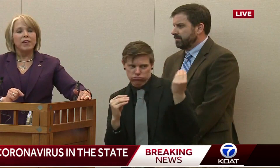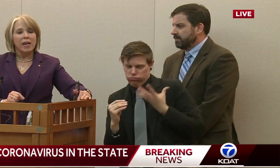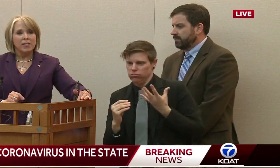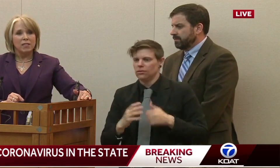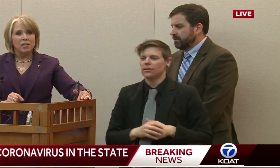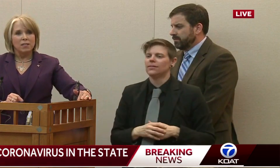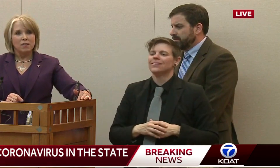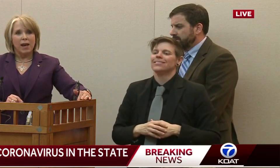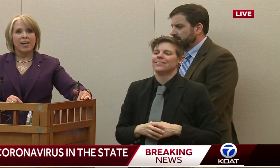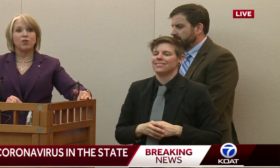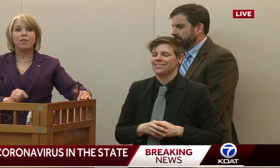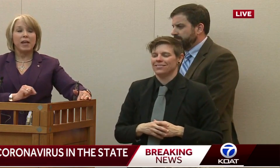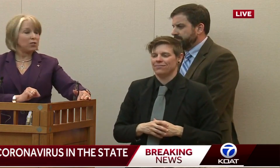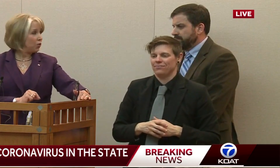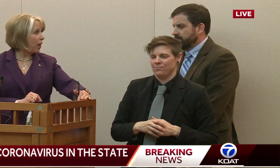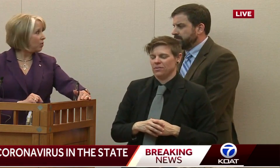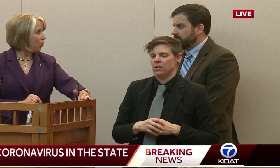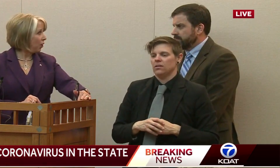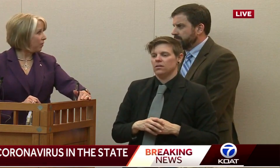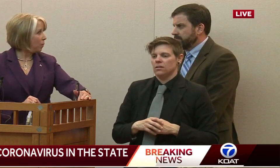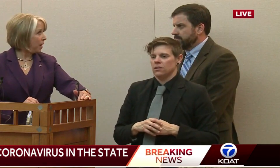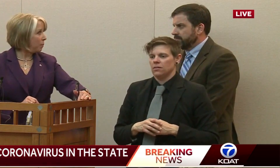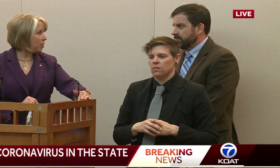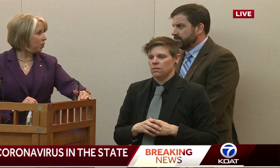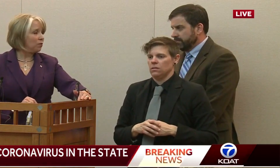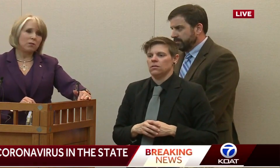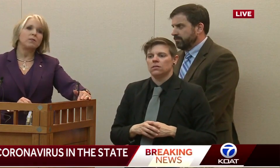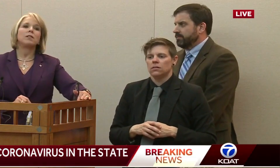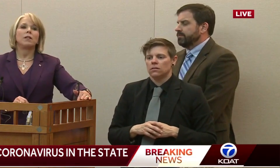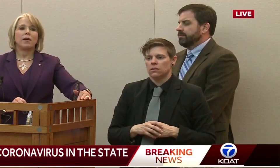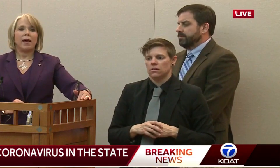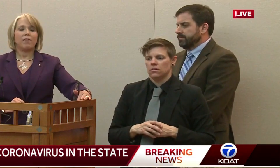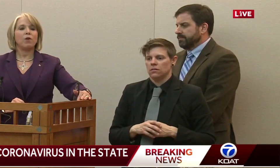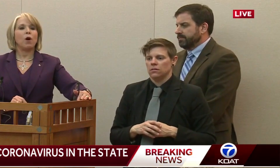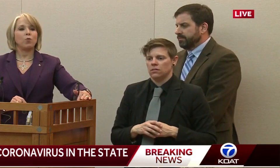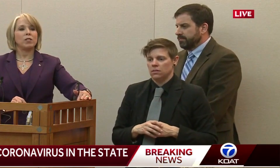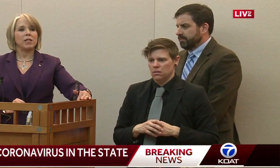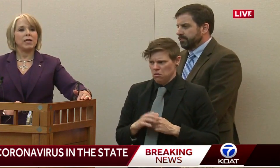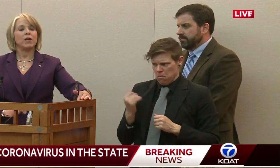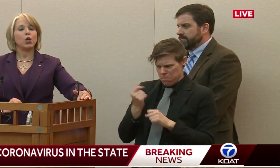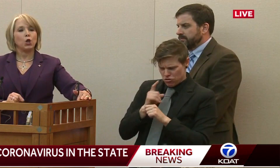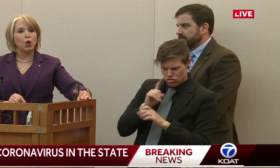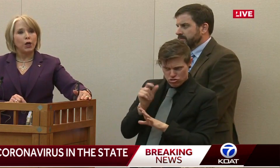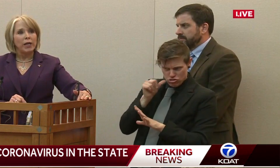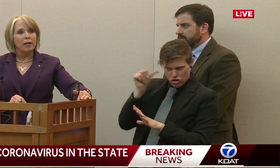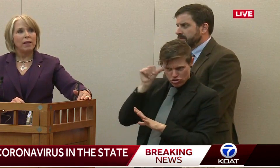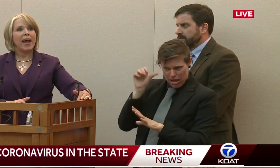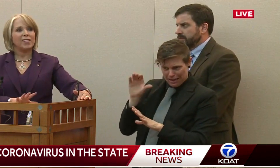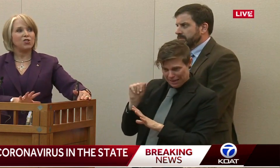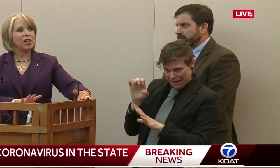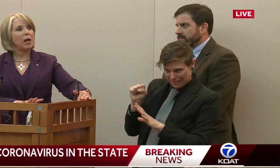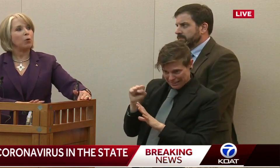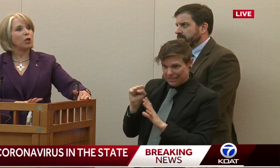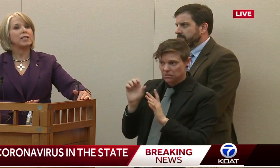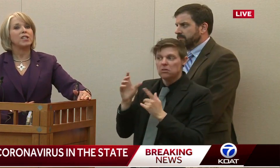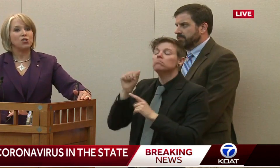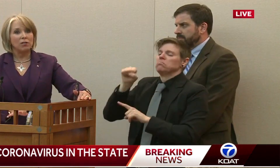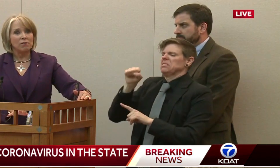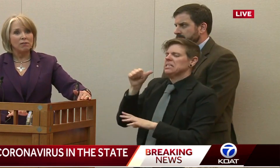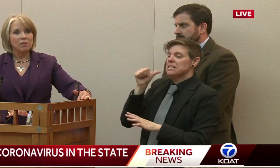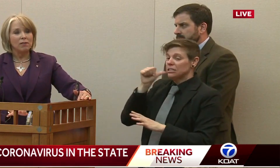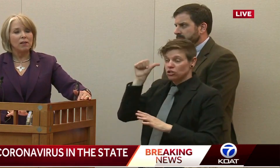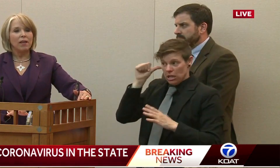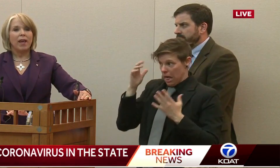All of the cases as of yesterday, so you have to update me too, everyone was in good and stable